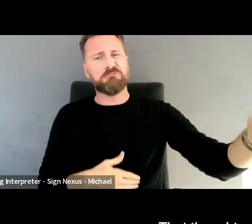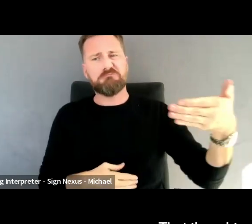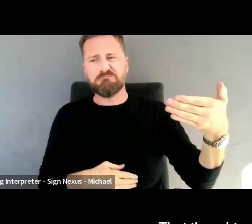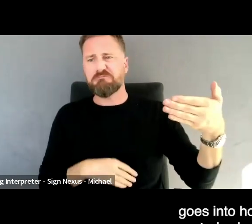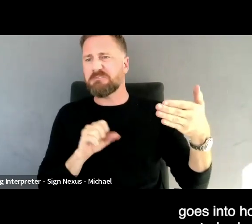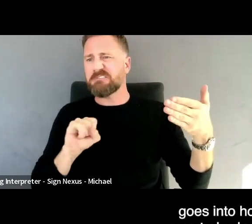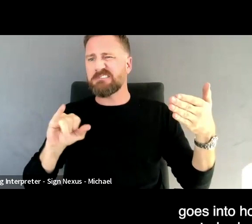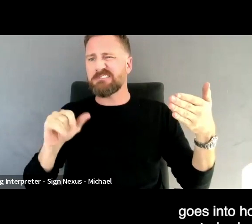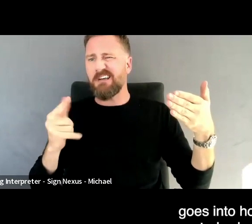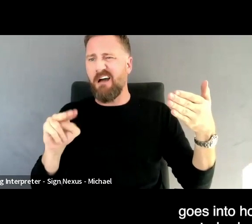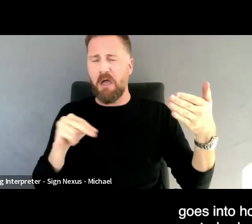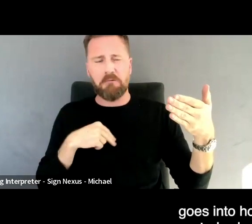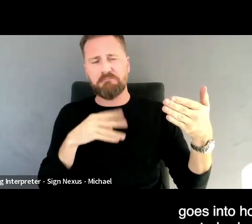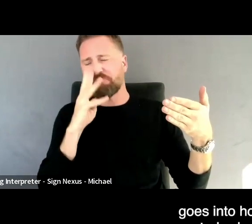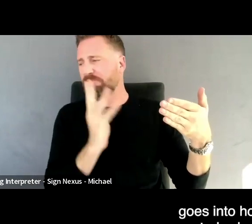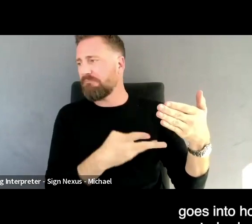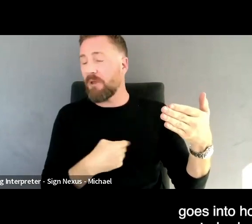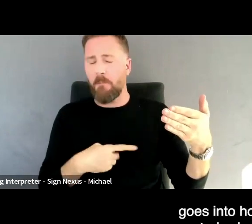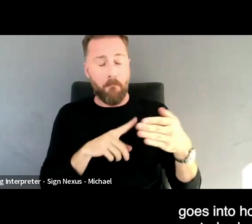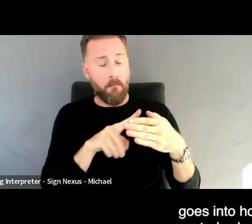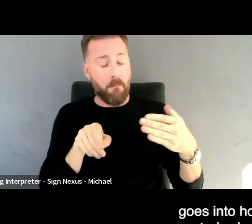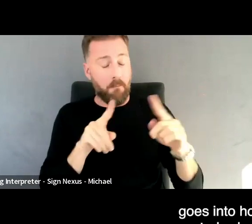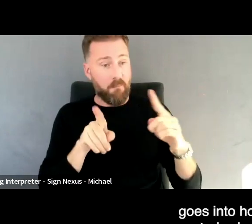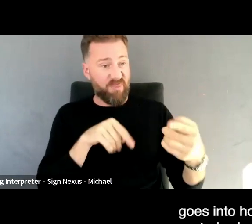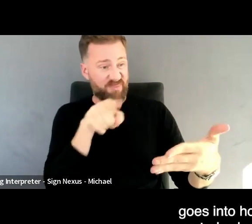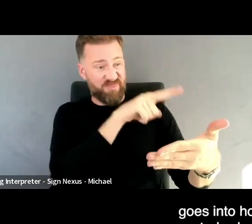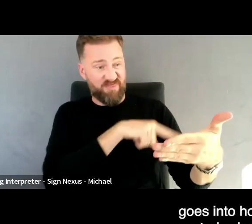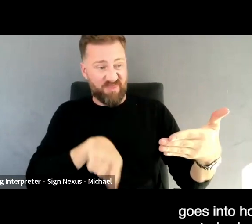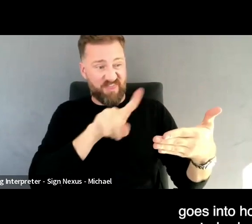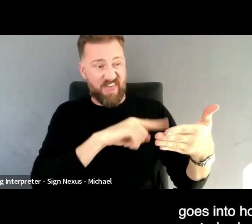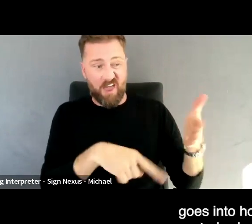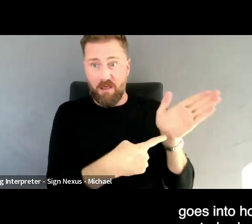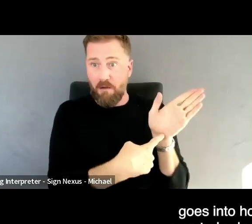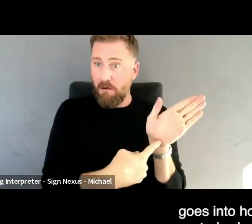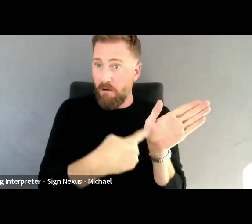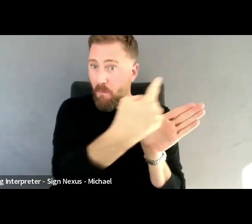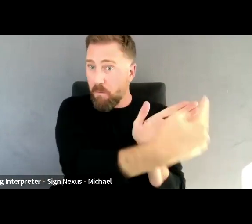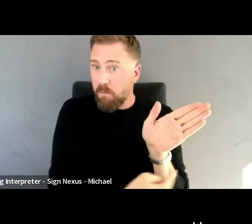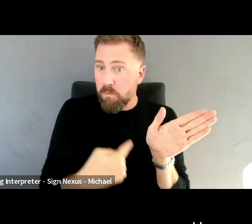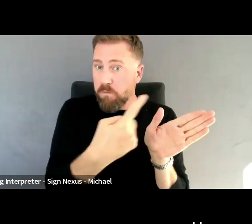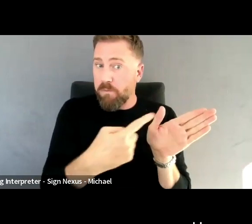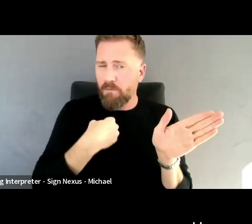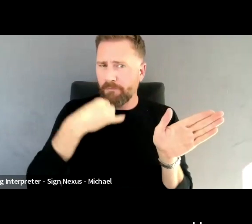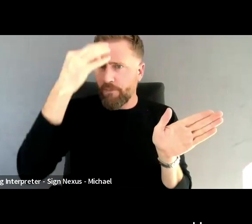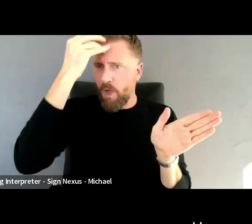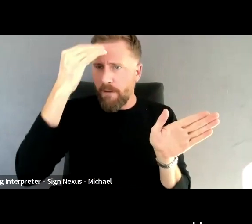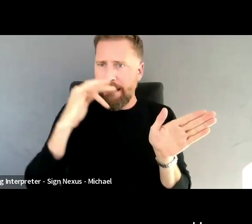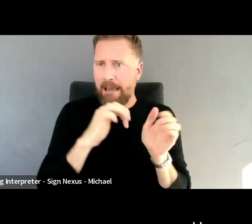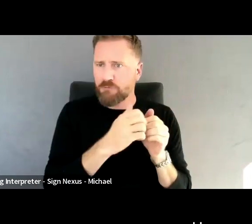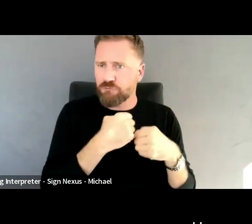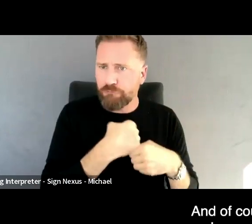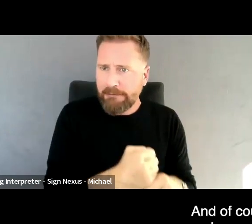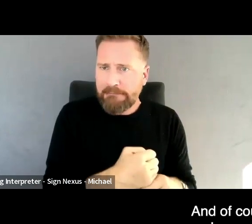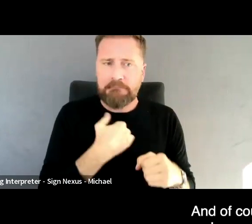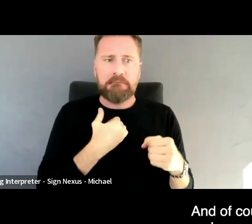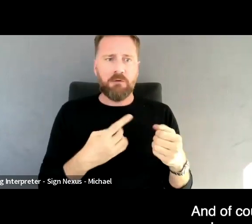consideration goes into how signage is created, who it's useful for, and how useful it might be.